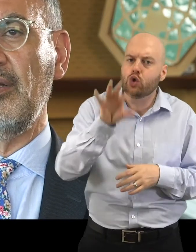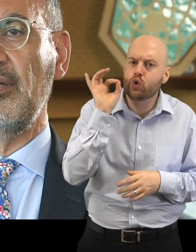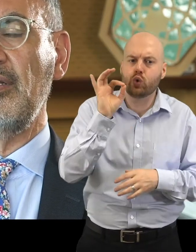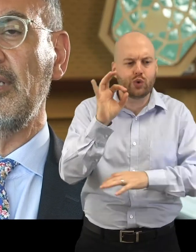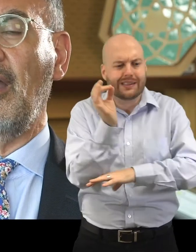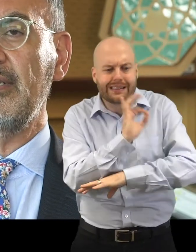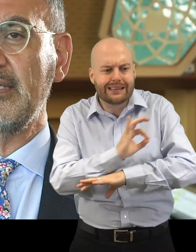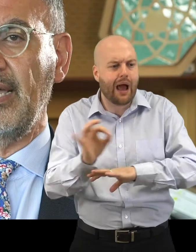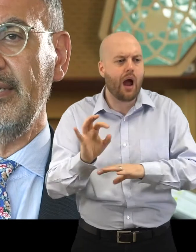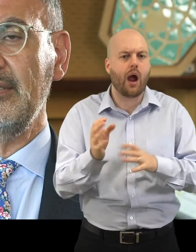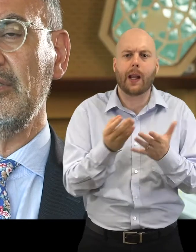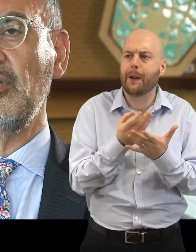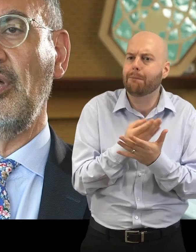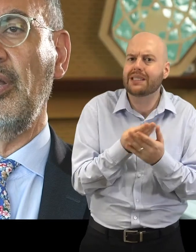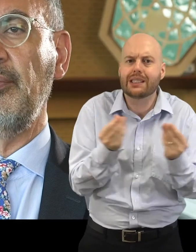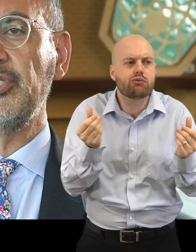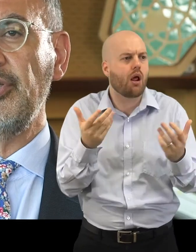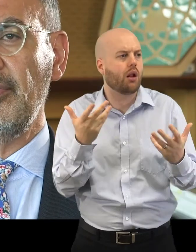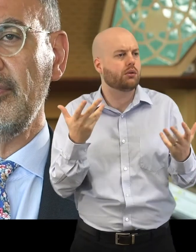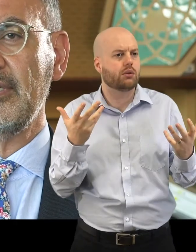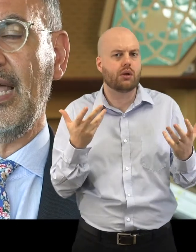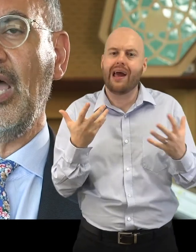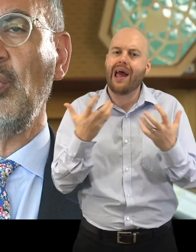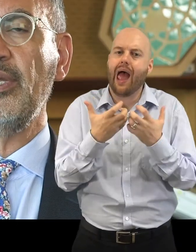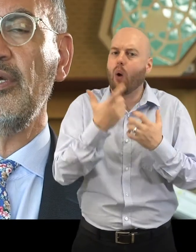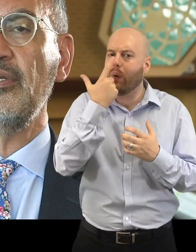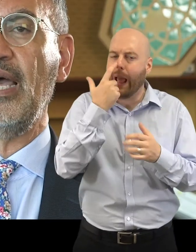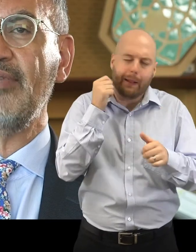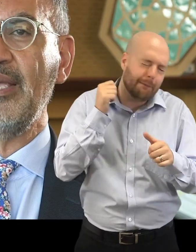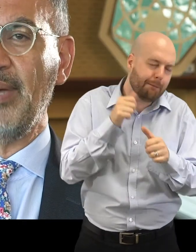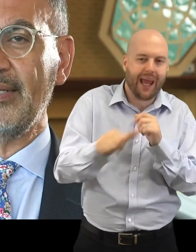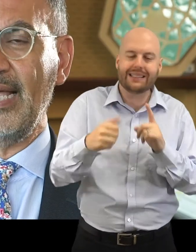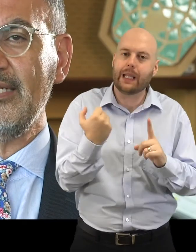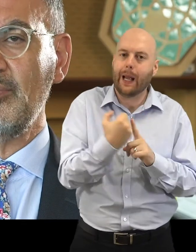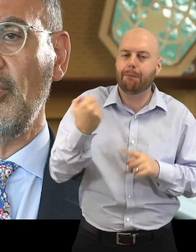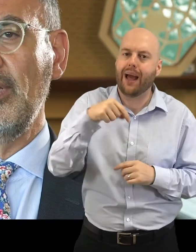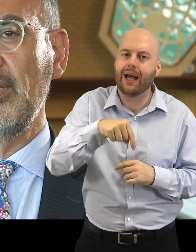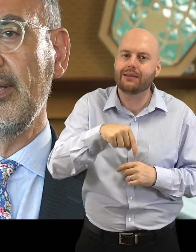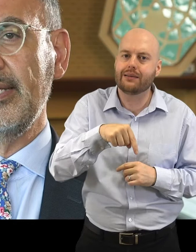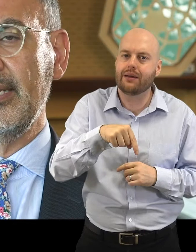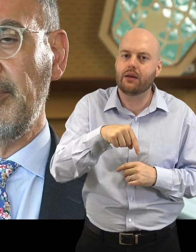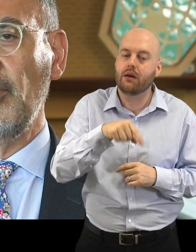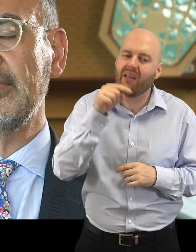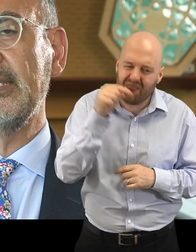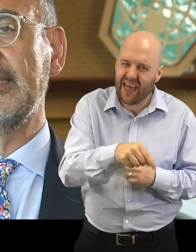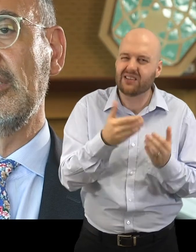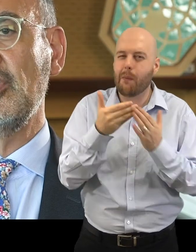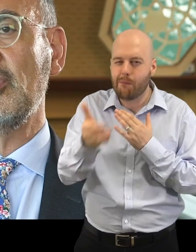design, our materials, how we're going to have the impact. That is more important than just